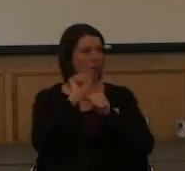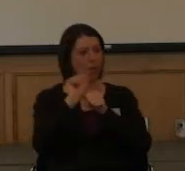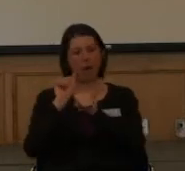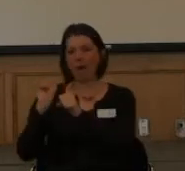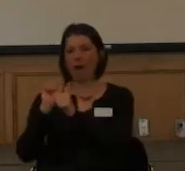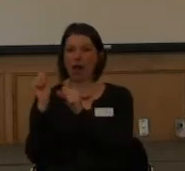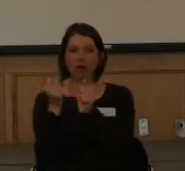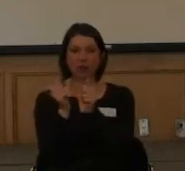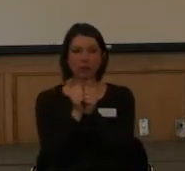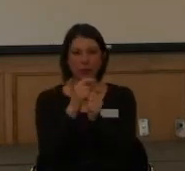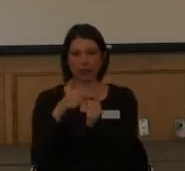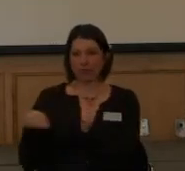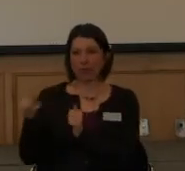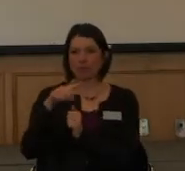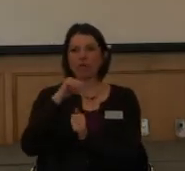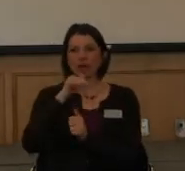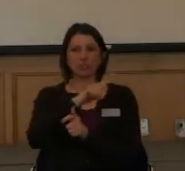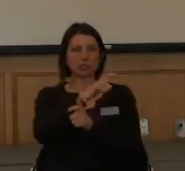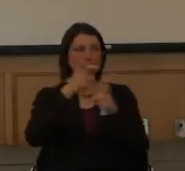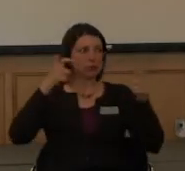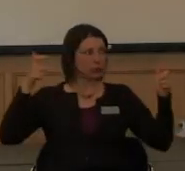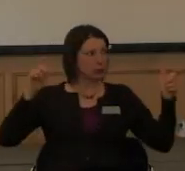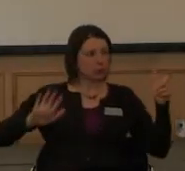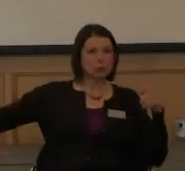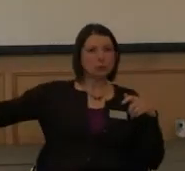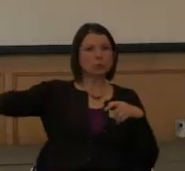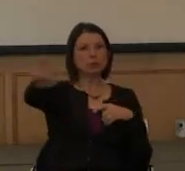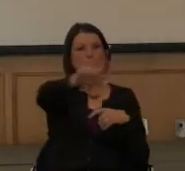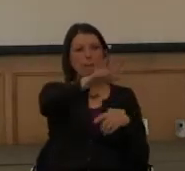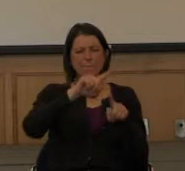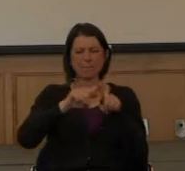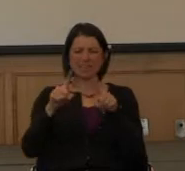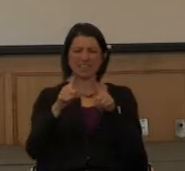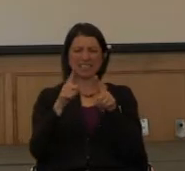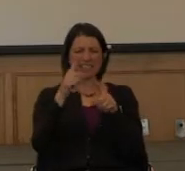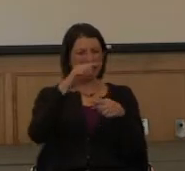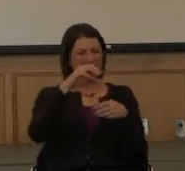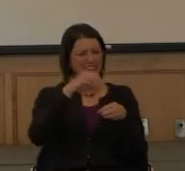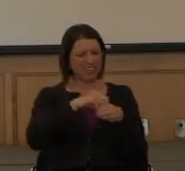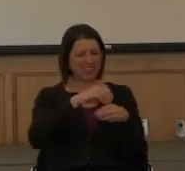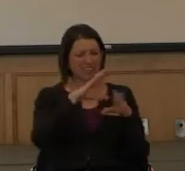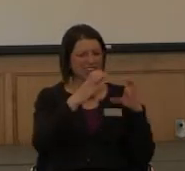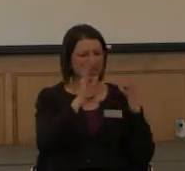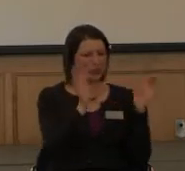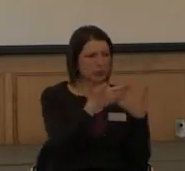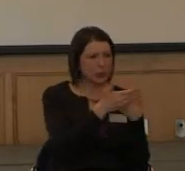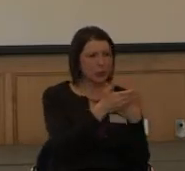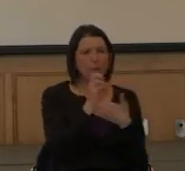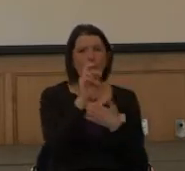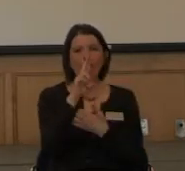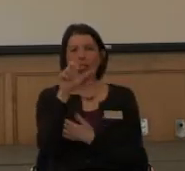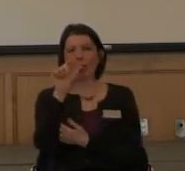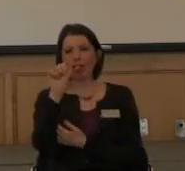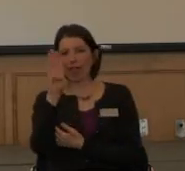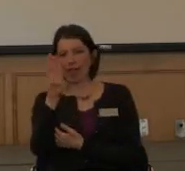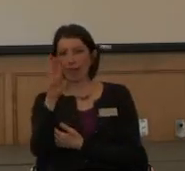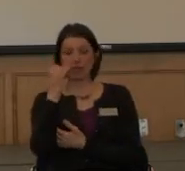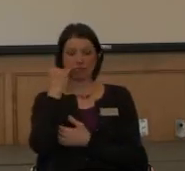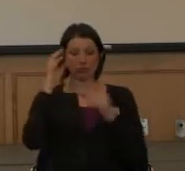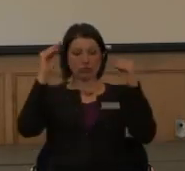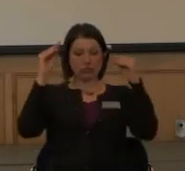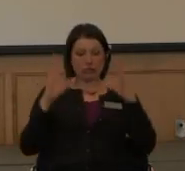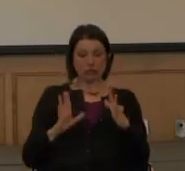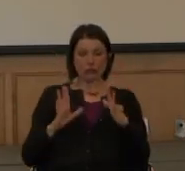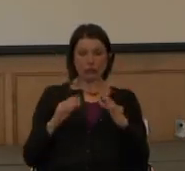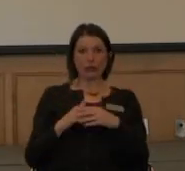Not just on a grand scale, but, you know, in the classroom, in the lab. If you're an instructor, being